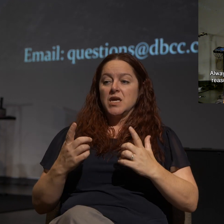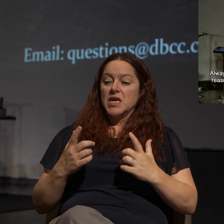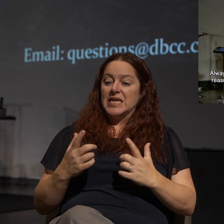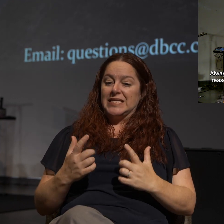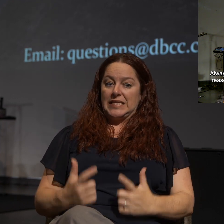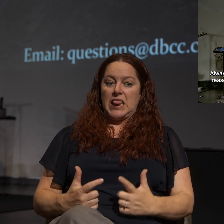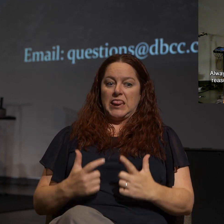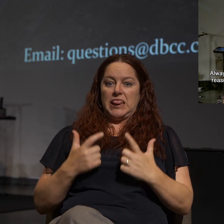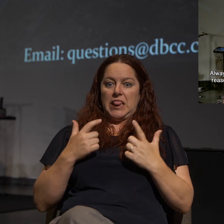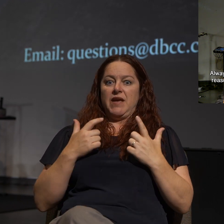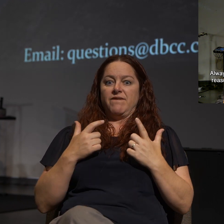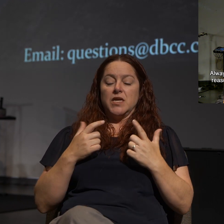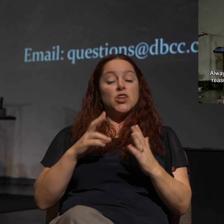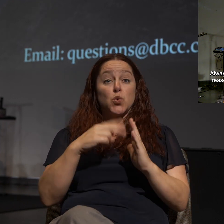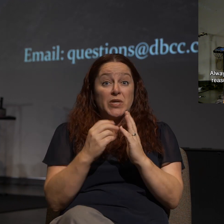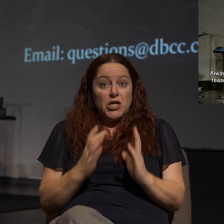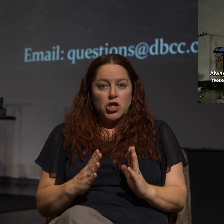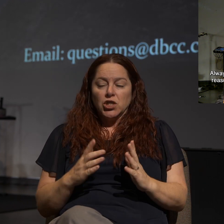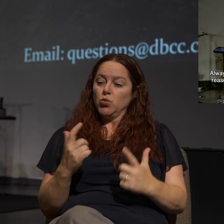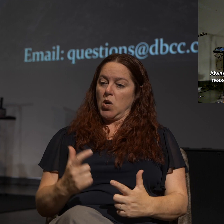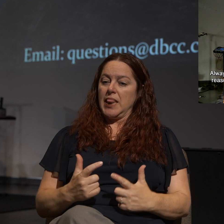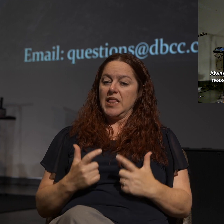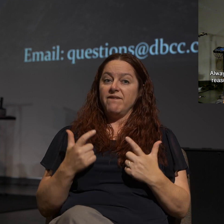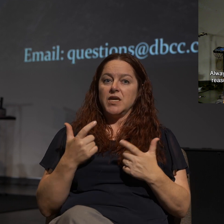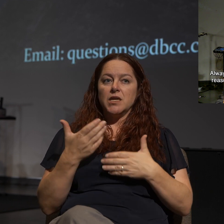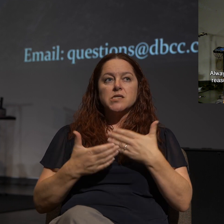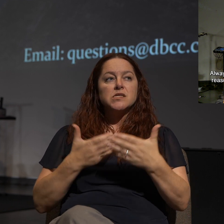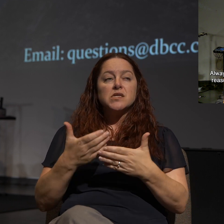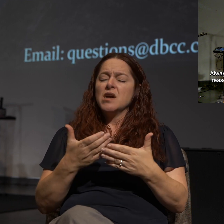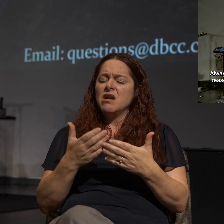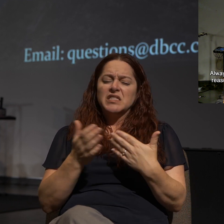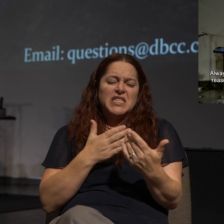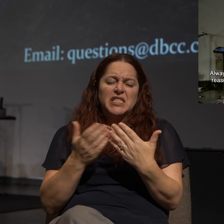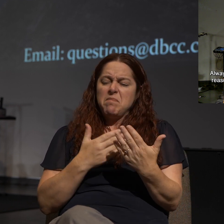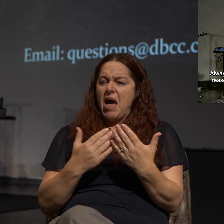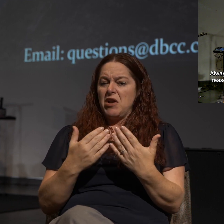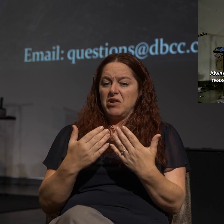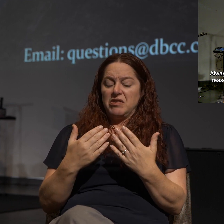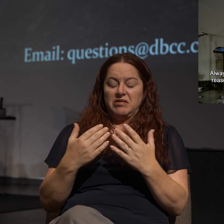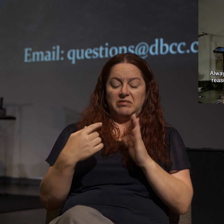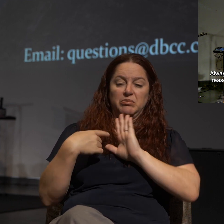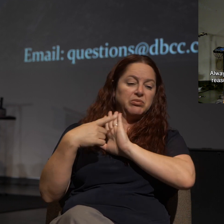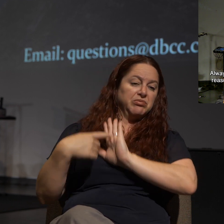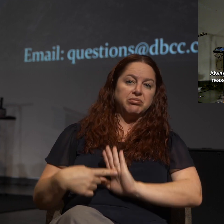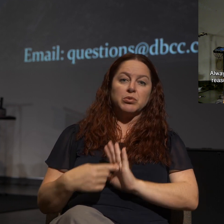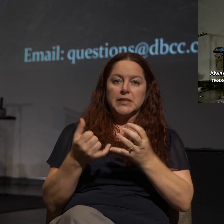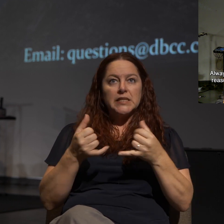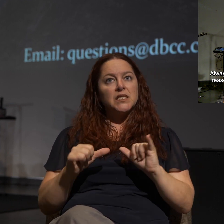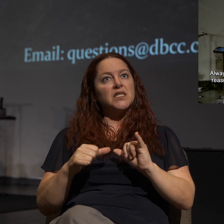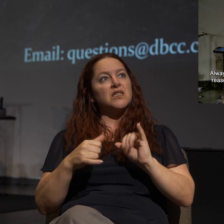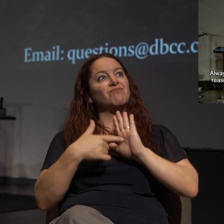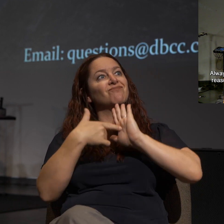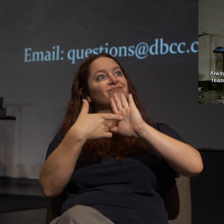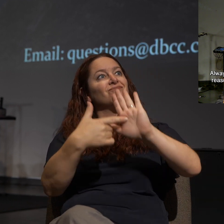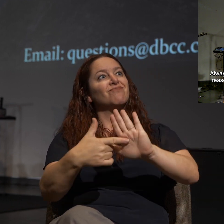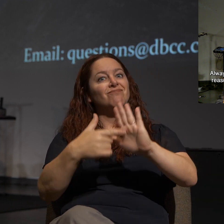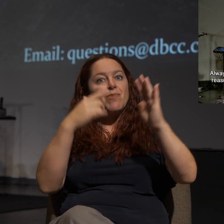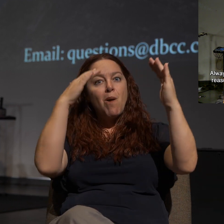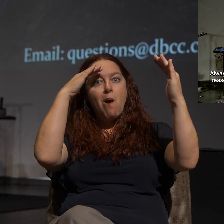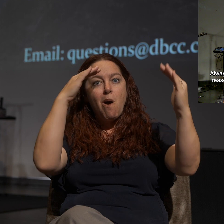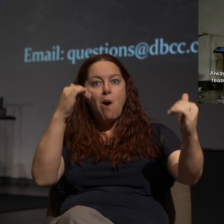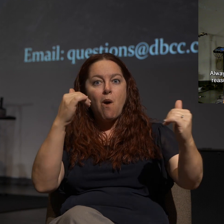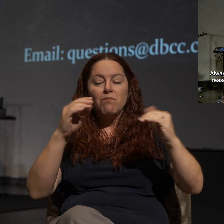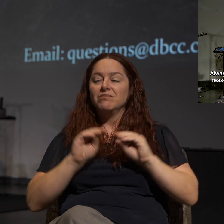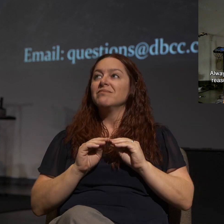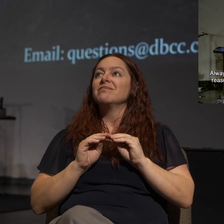his readers were living in a way, even in the midst of persecution, that they exuded hope, that it just came out of them